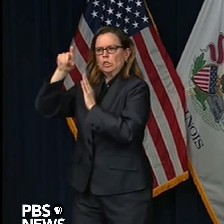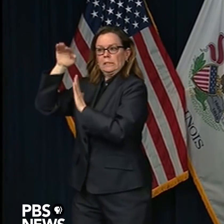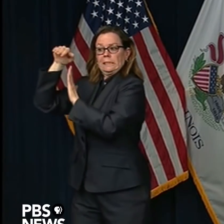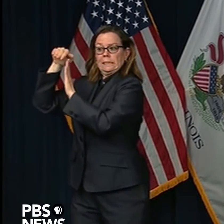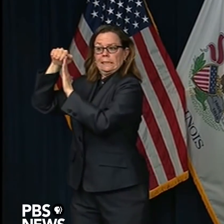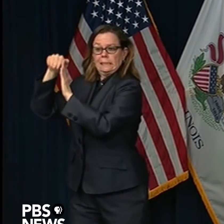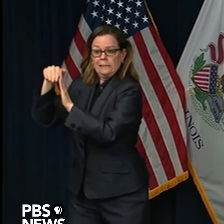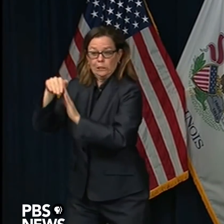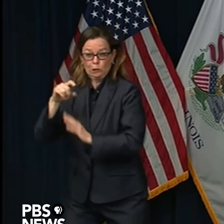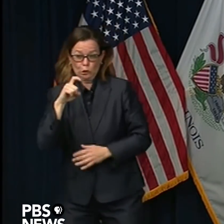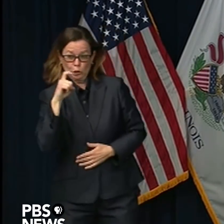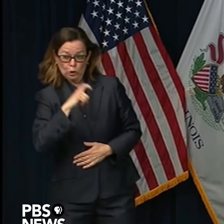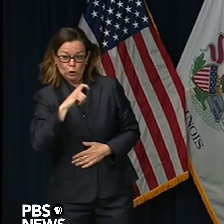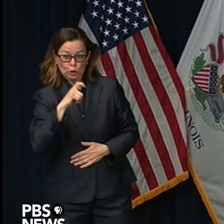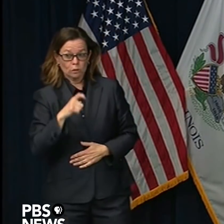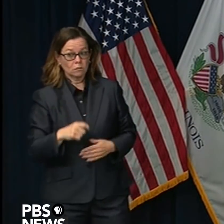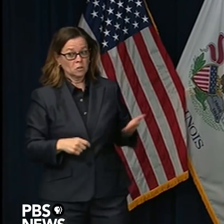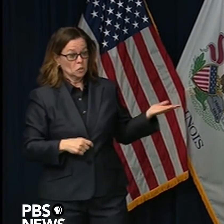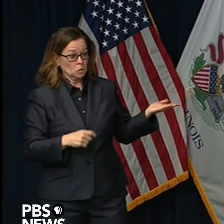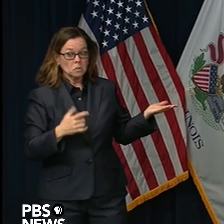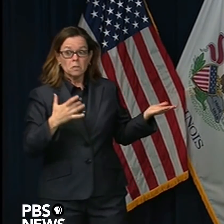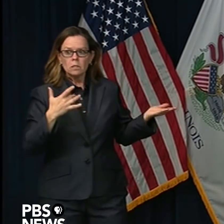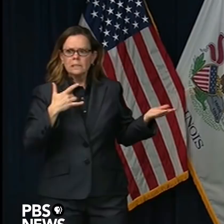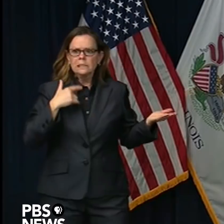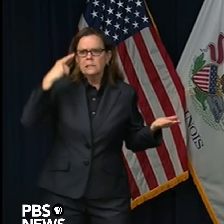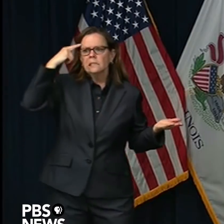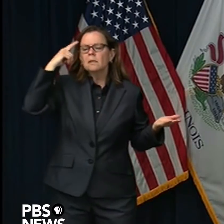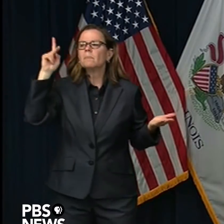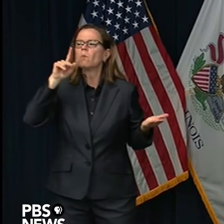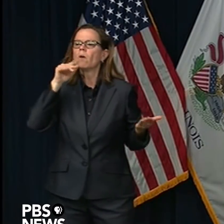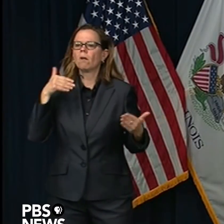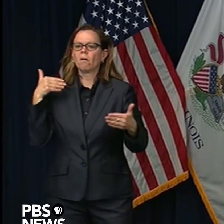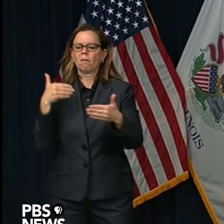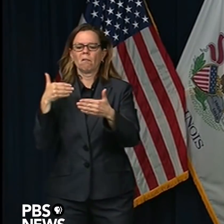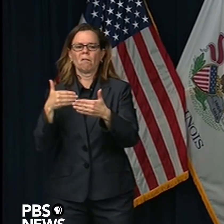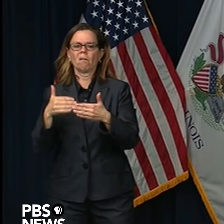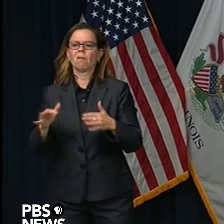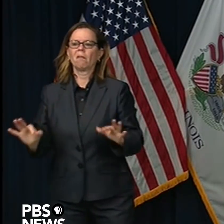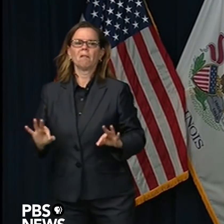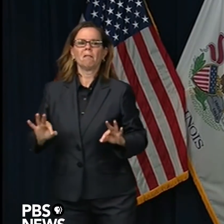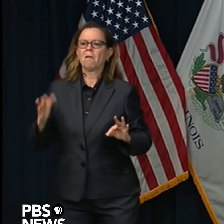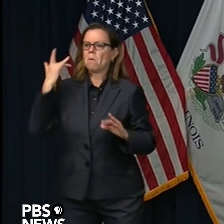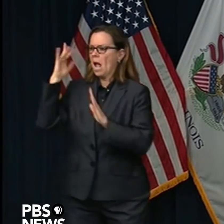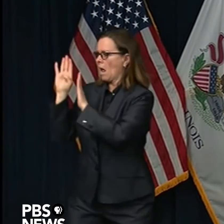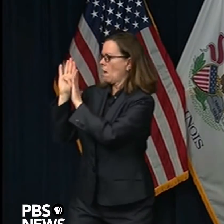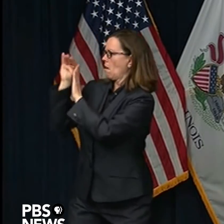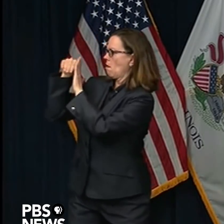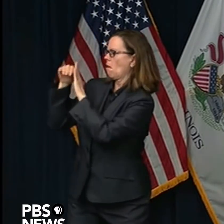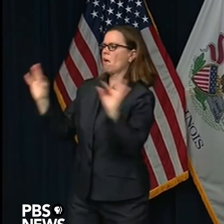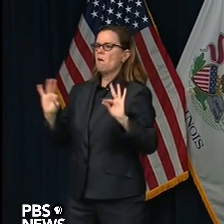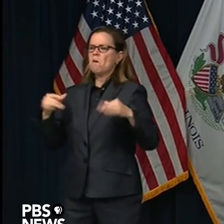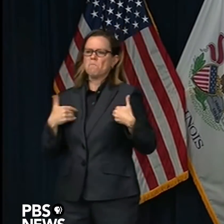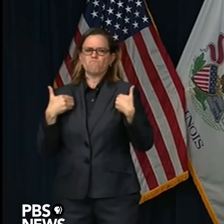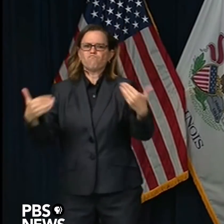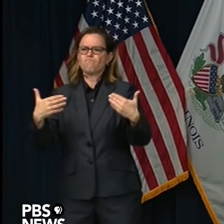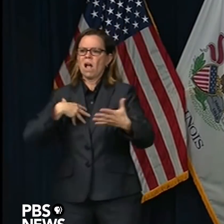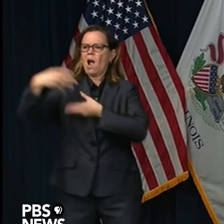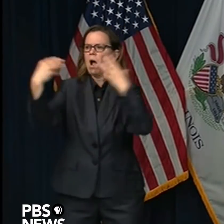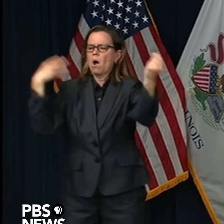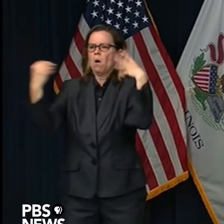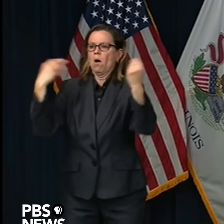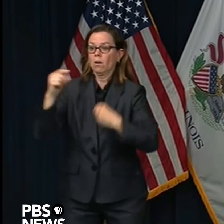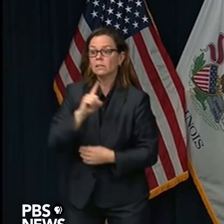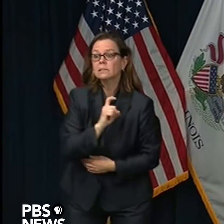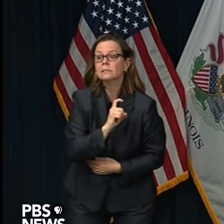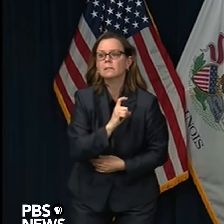or does this latest data suggest that the stay-at-home order may be lifted before April 30th? I am worried about people